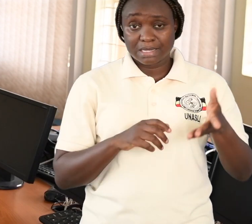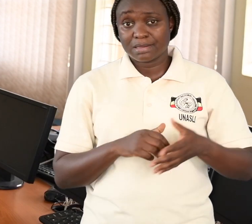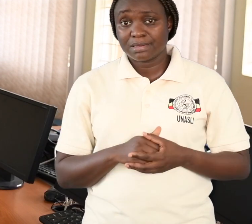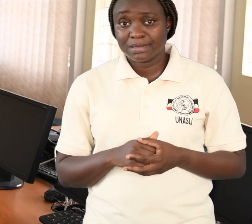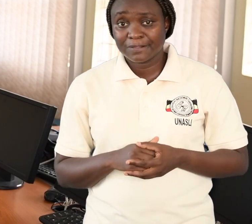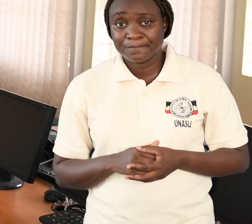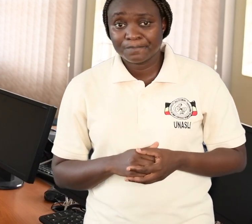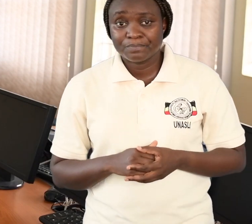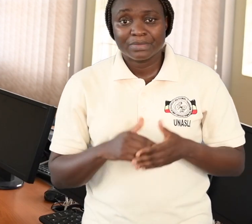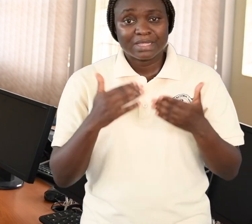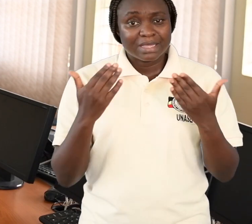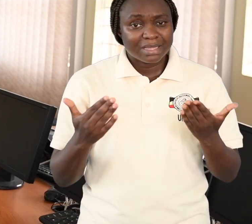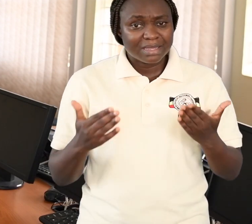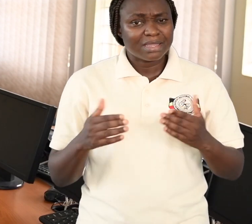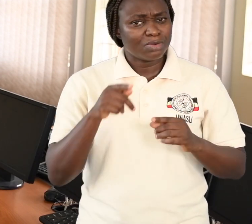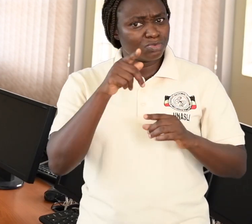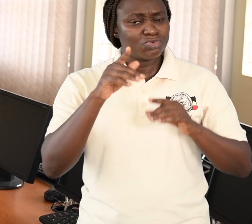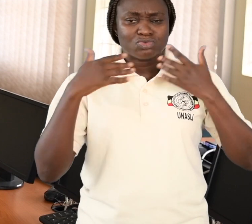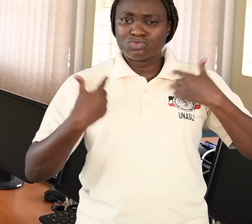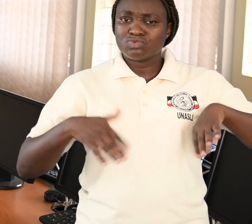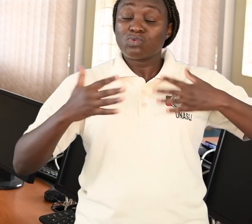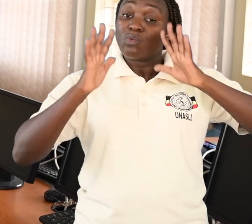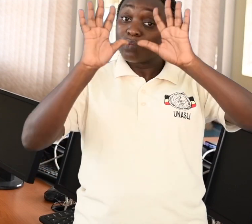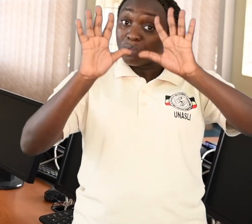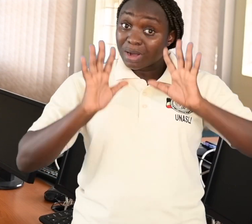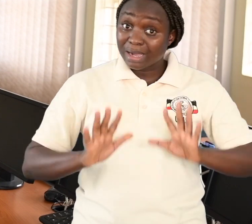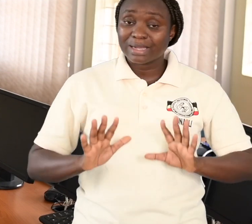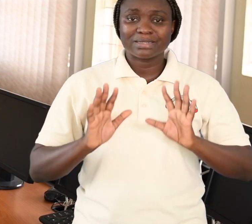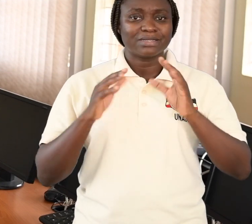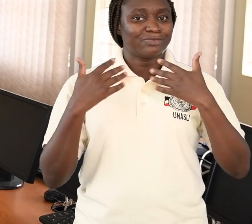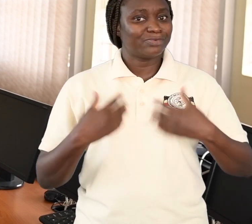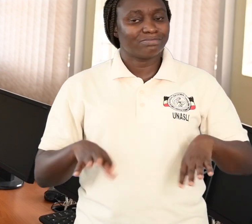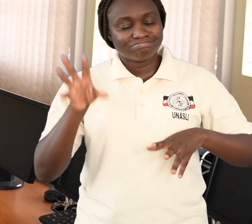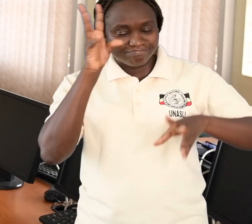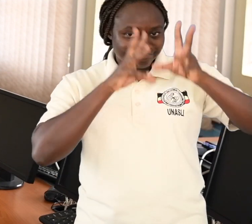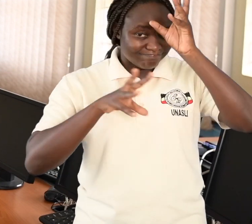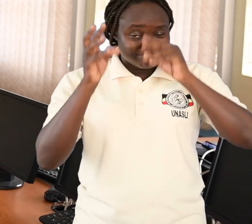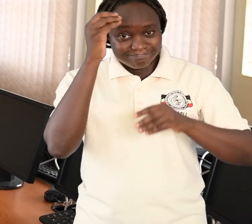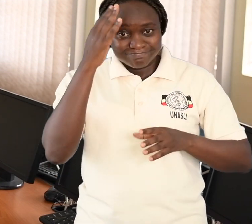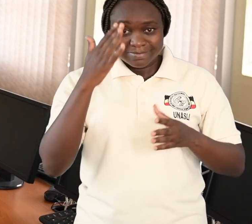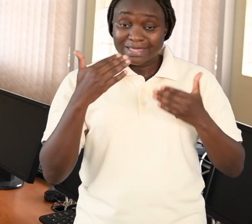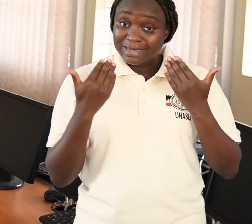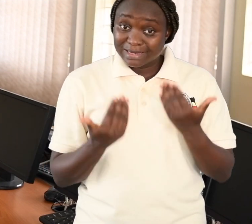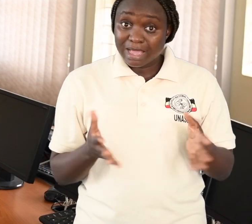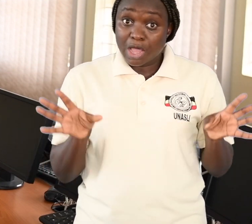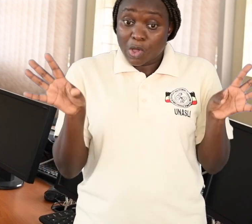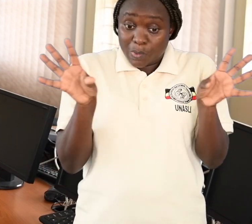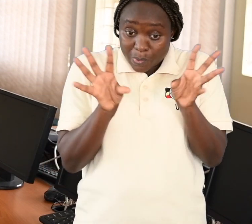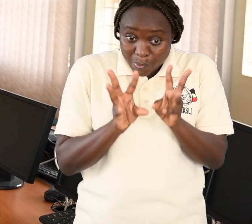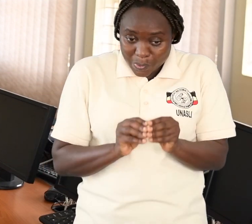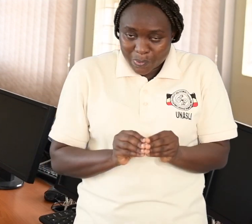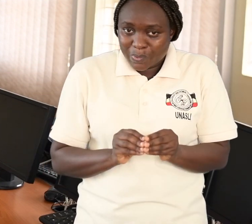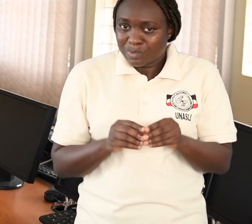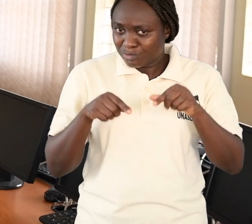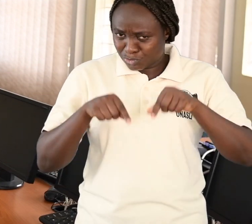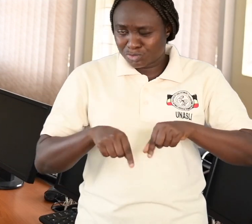You have been a very wonderful class today and we have come to the end of our lesson.